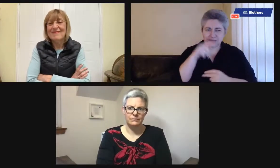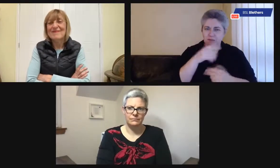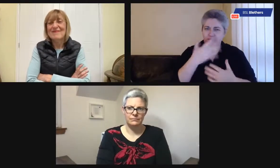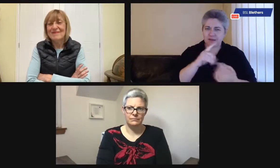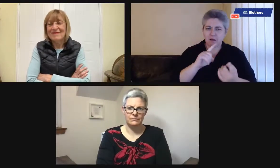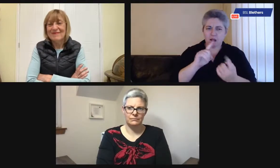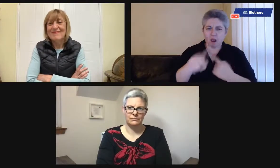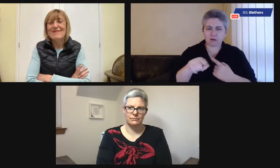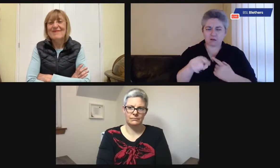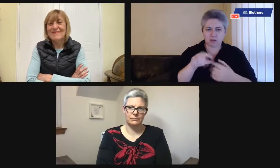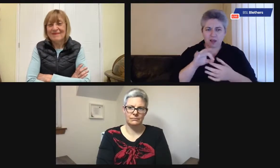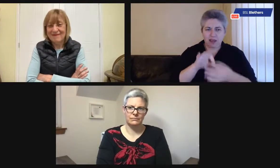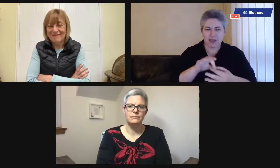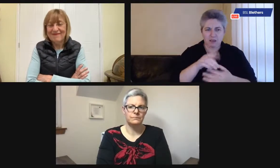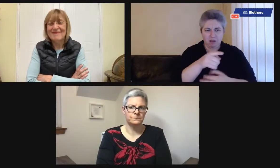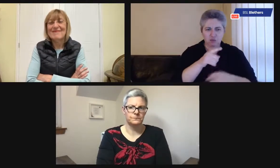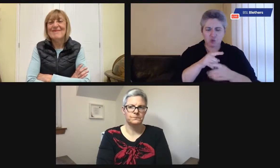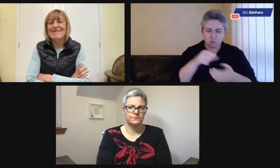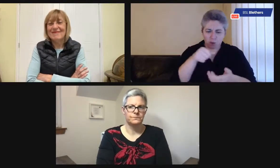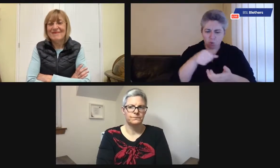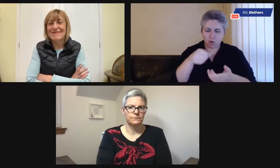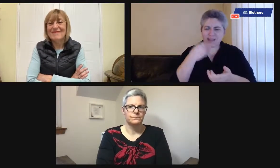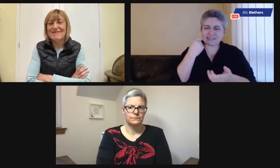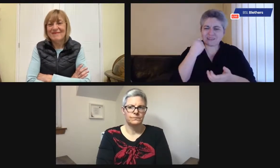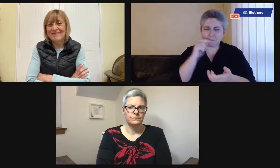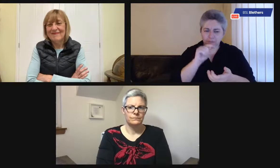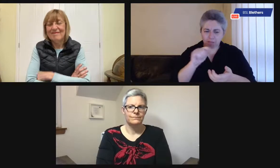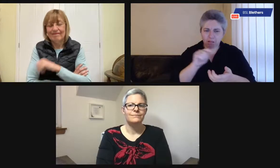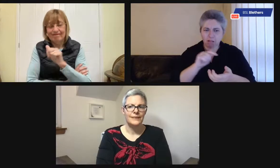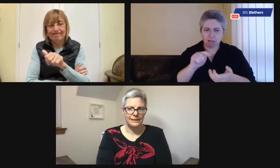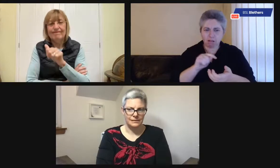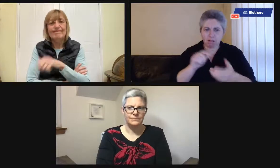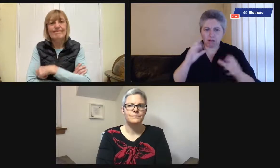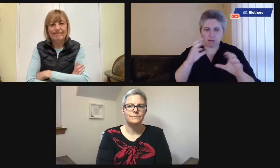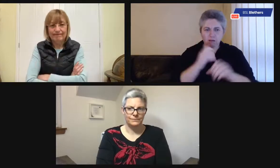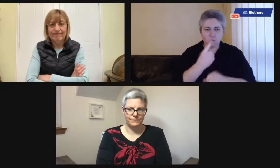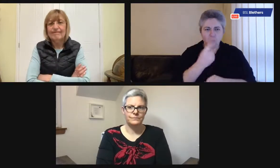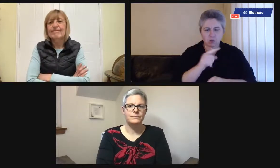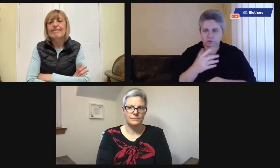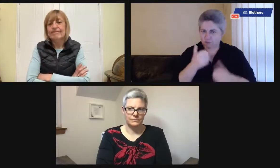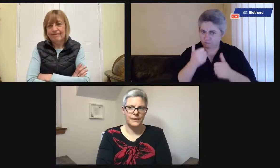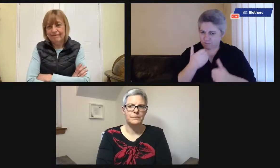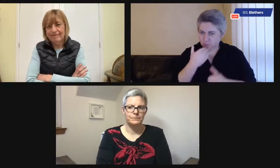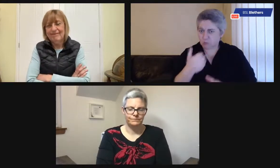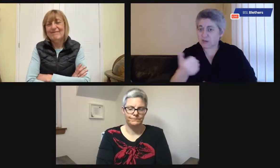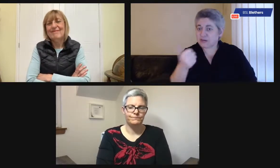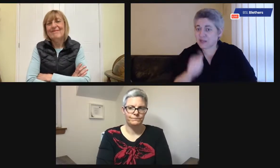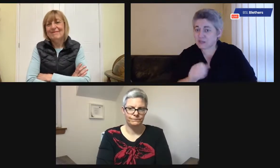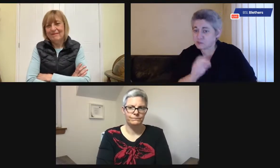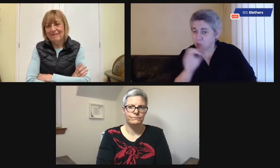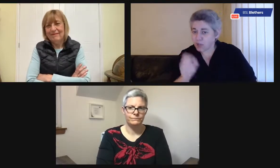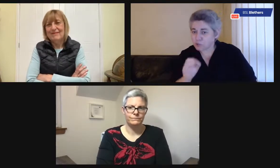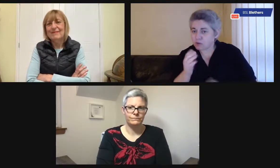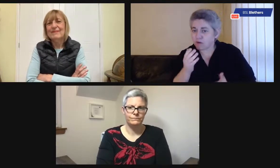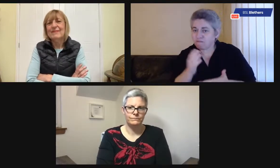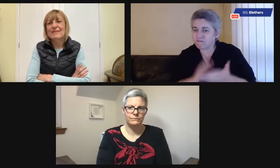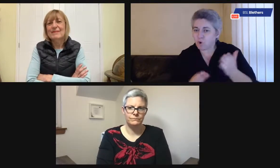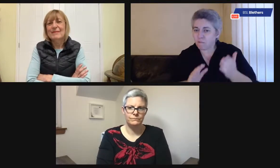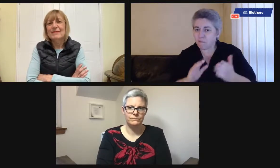addressed that. Alice and I hope you spotted some answers to that question about taping over the access buttons and adding colour